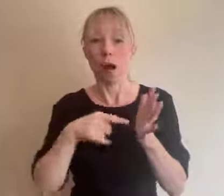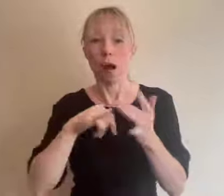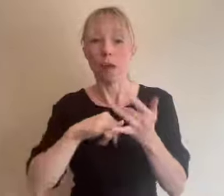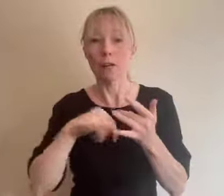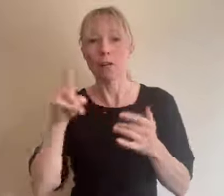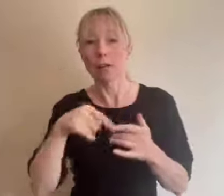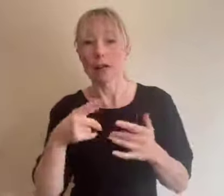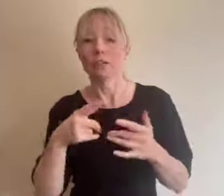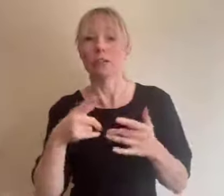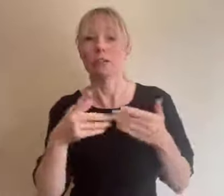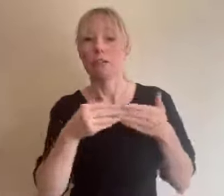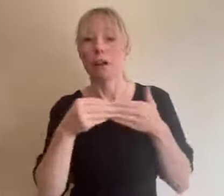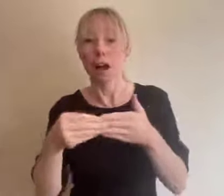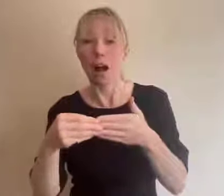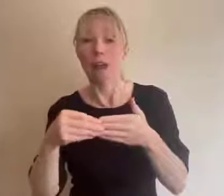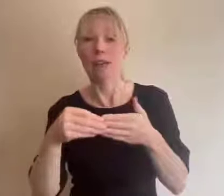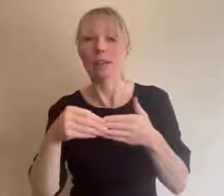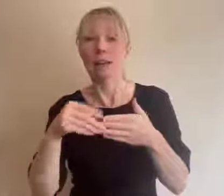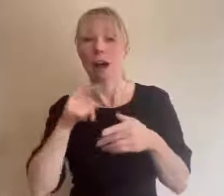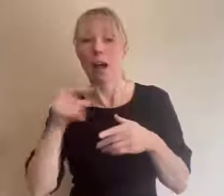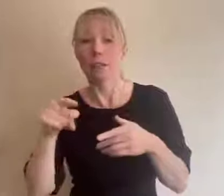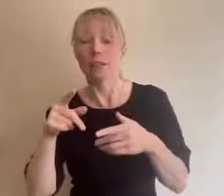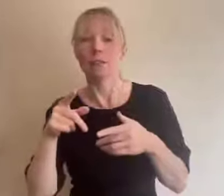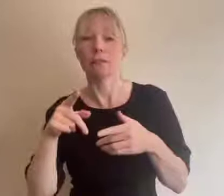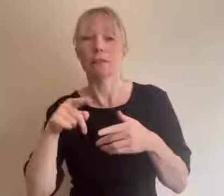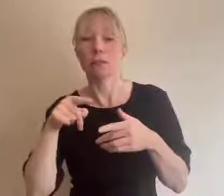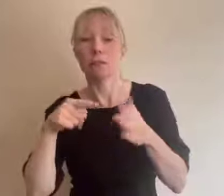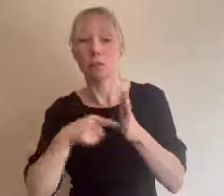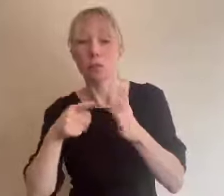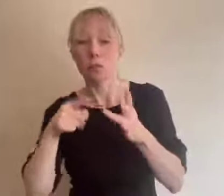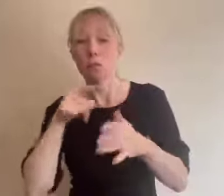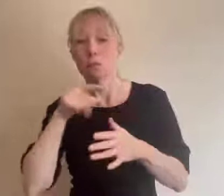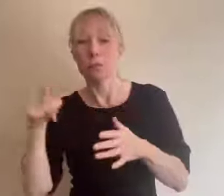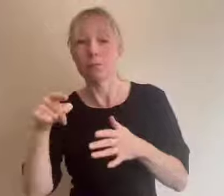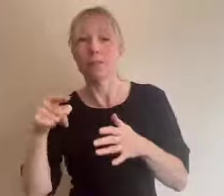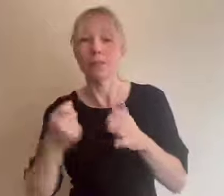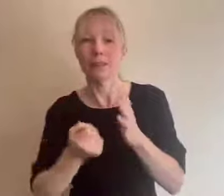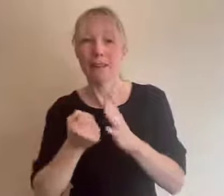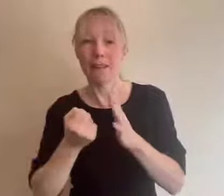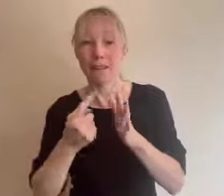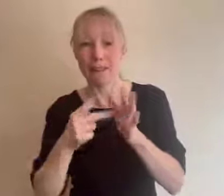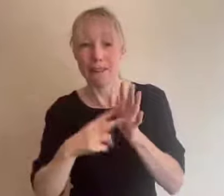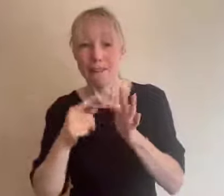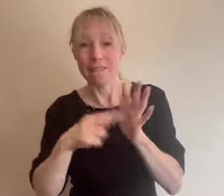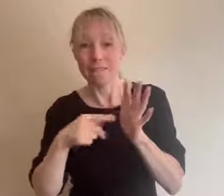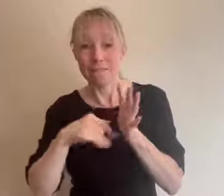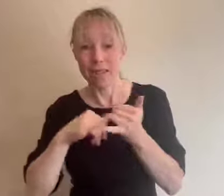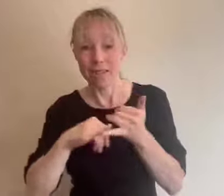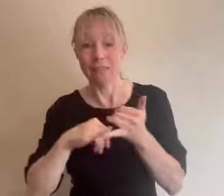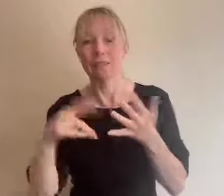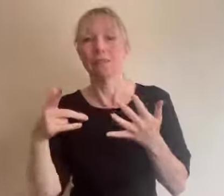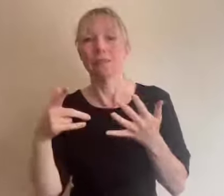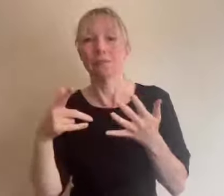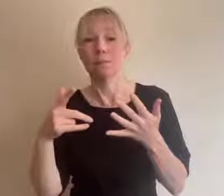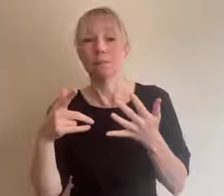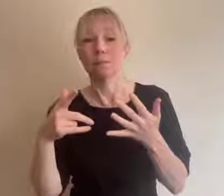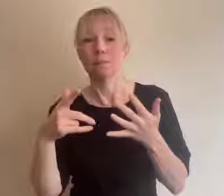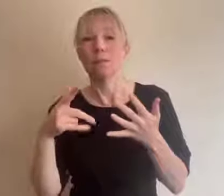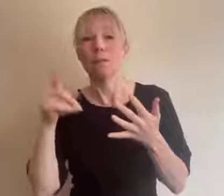two hyphen hybrid hyphen events forward dash this summary guide will be available as a report a